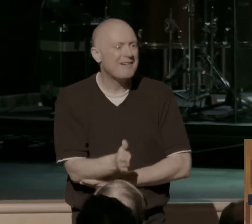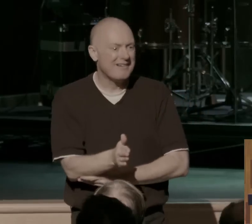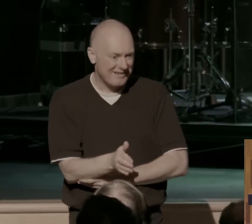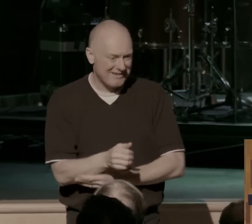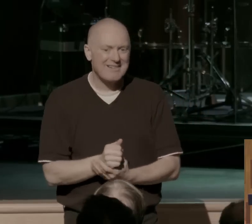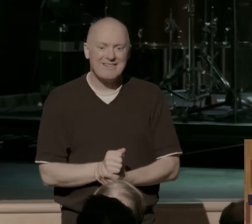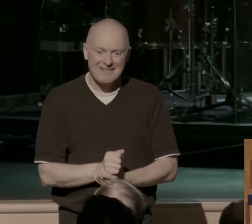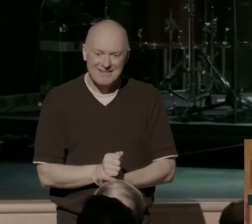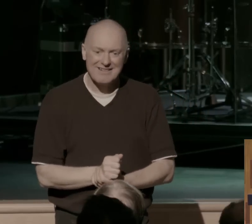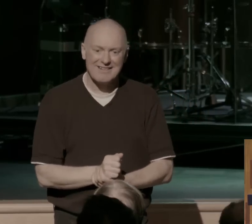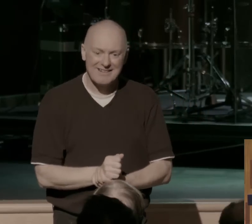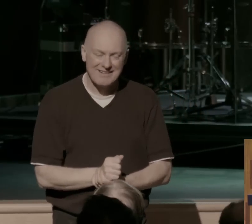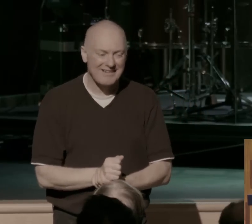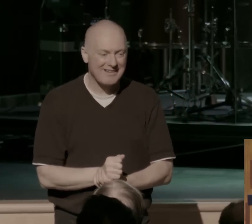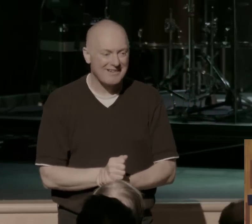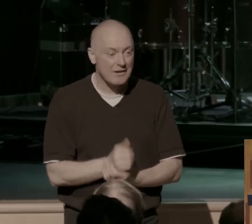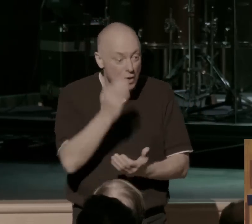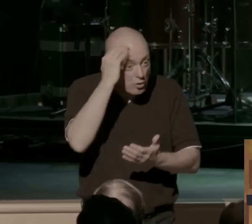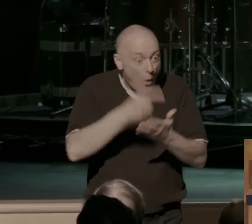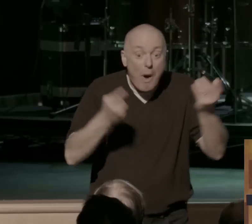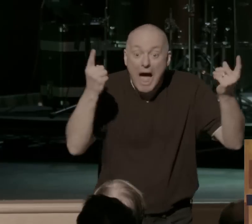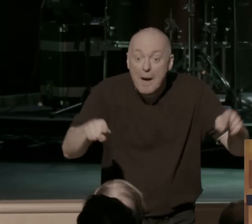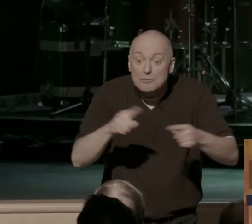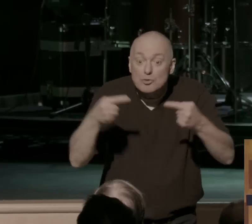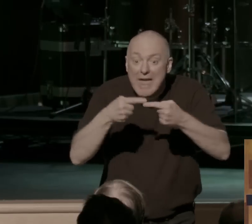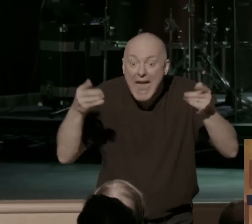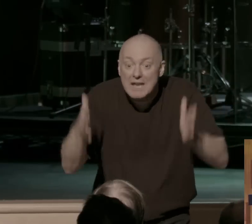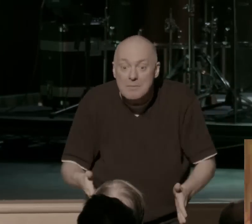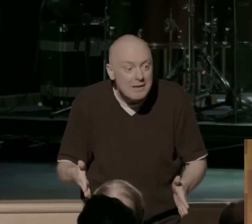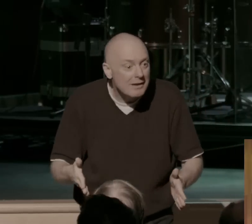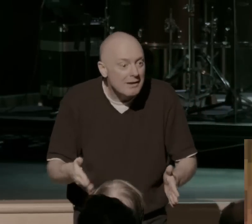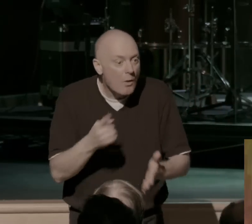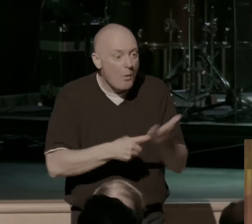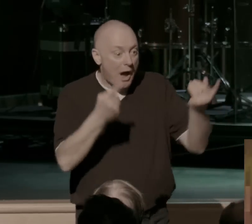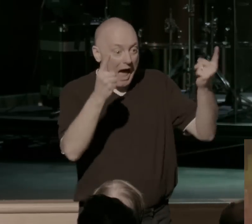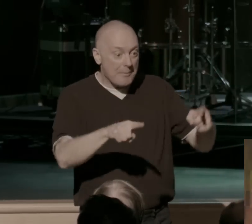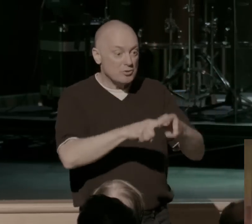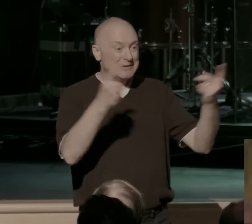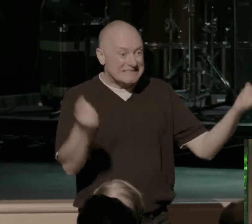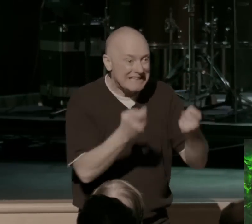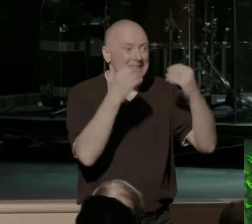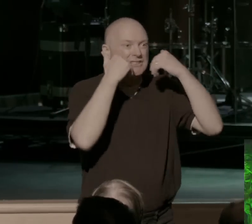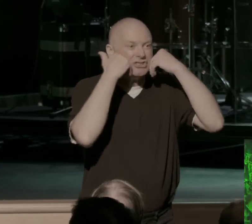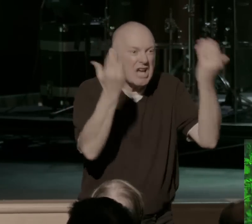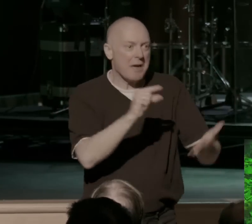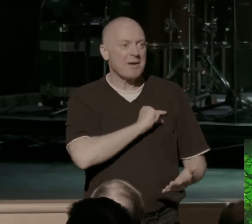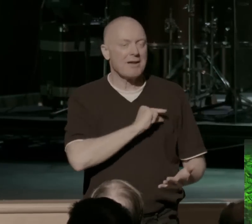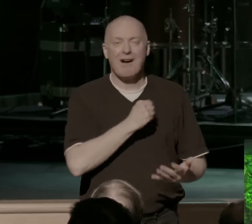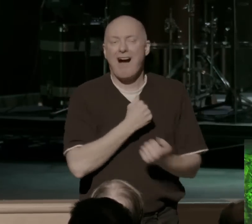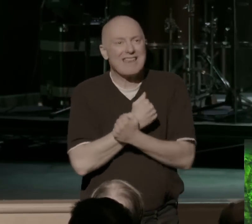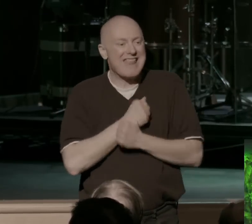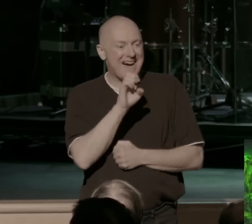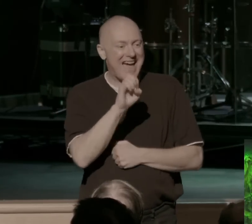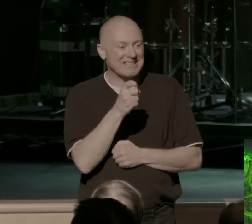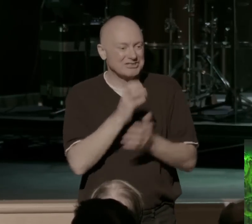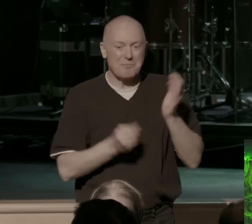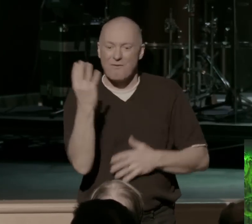And then what happens to the enemy? What happens to the sin and the shame and this guilt? I love in Exodus 14, as they cross over the